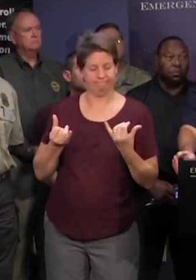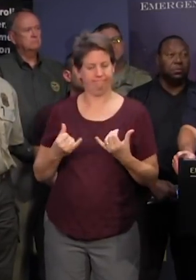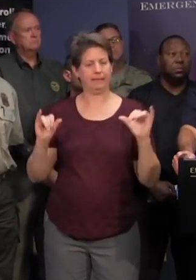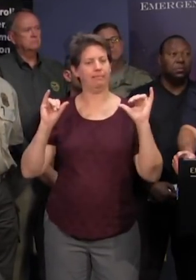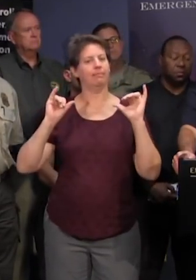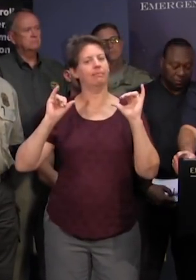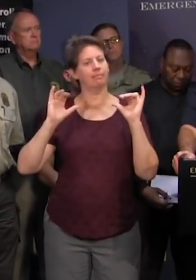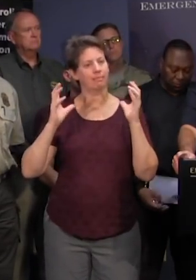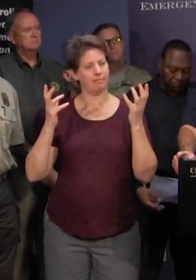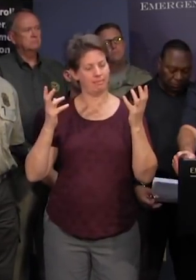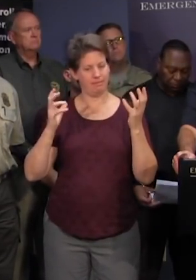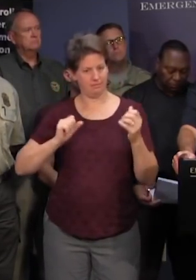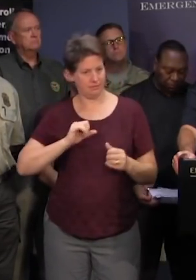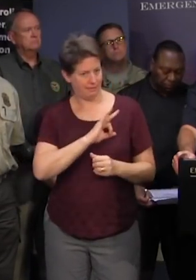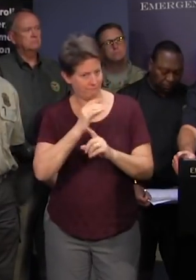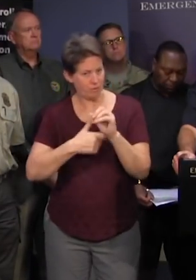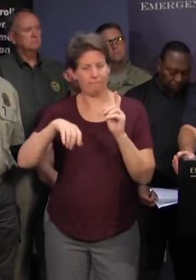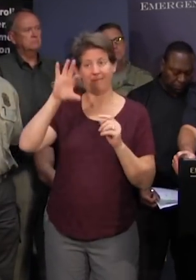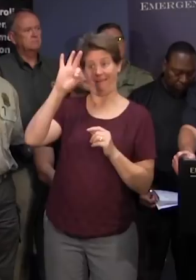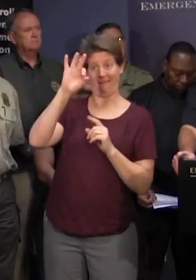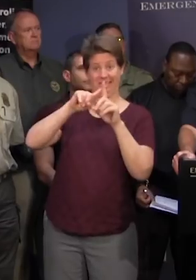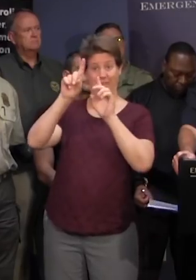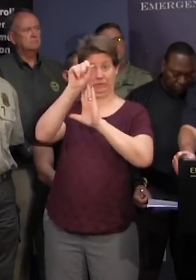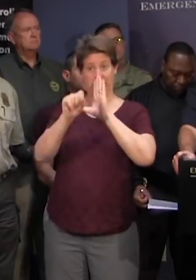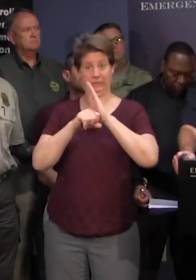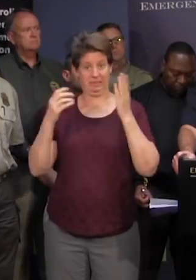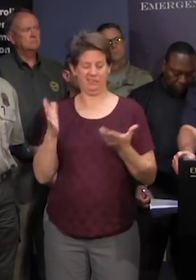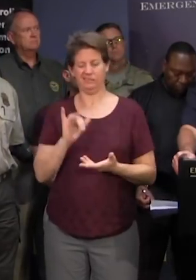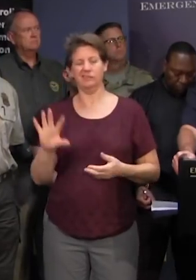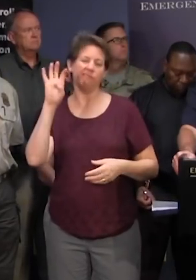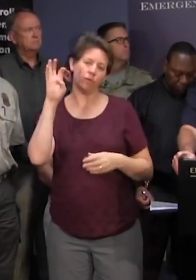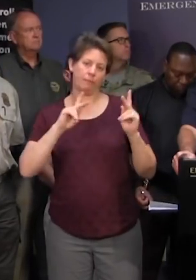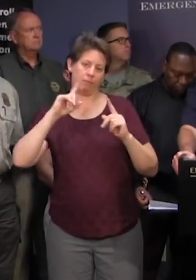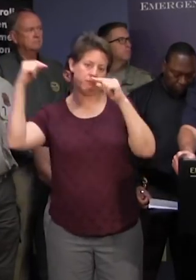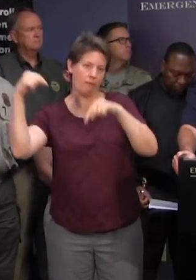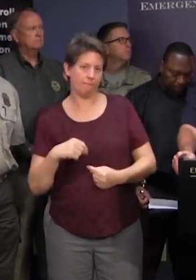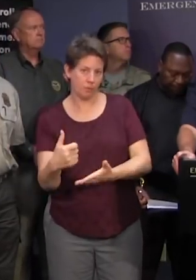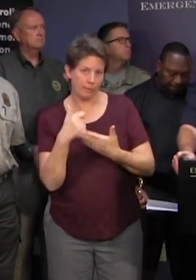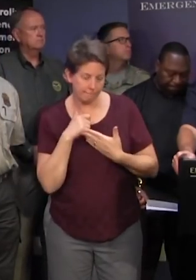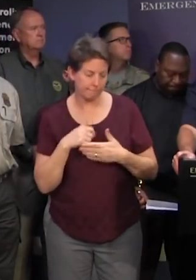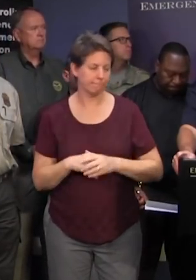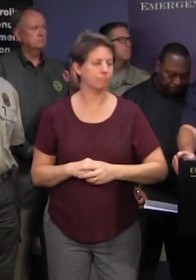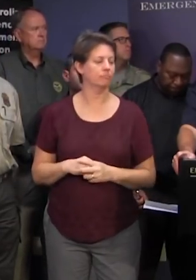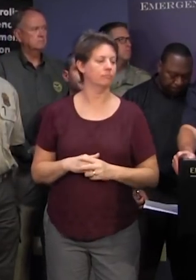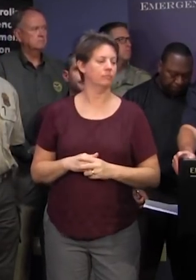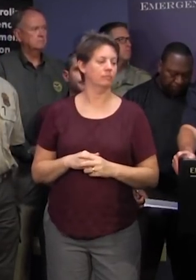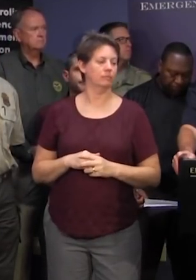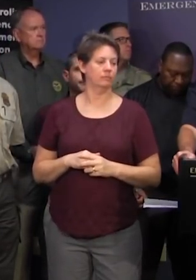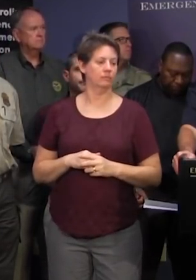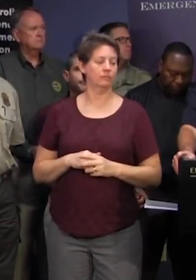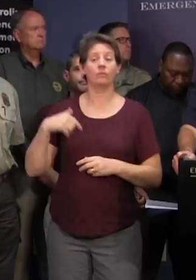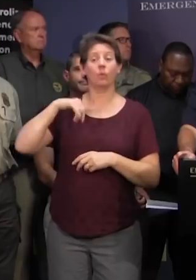uh personnel from nine states that are helping us there's approximately 400 people on the ground there we'll be setting up a staging